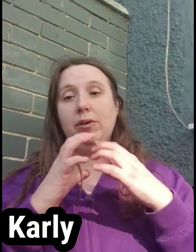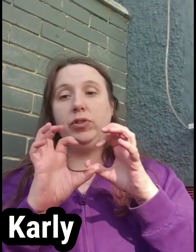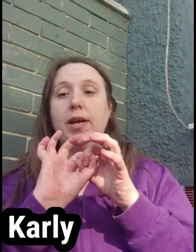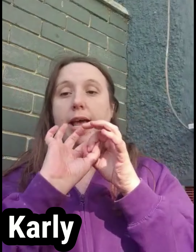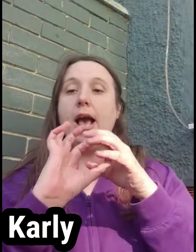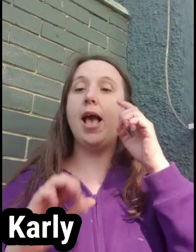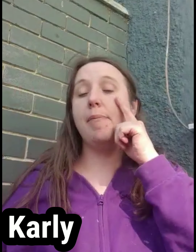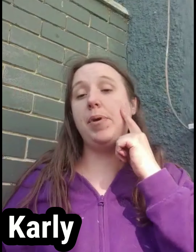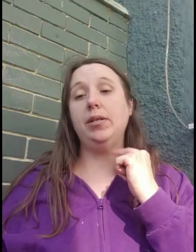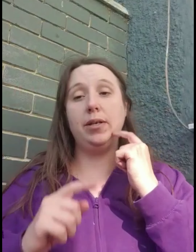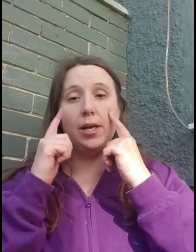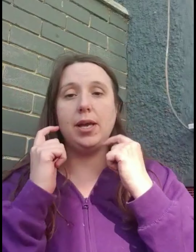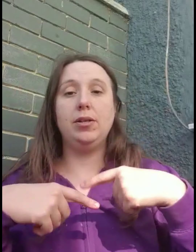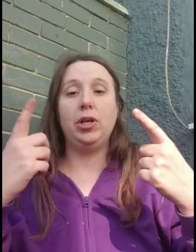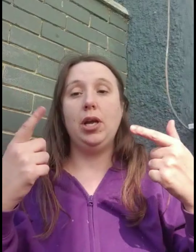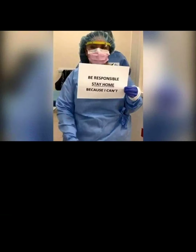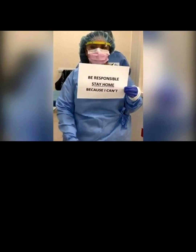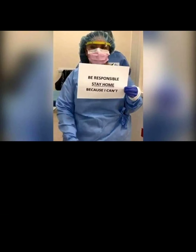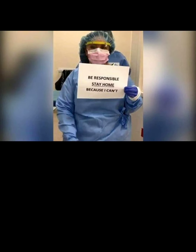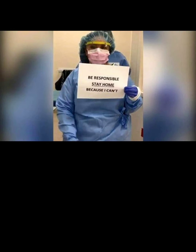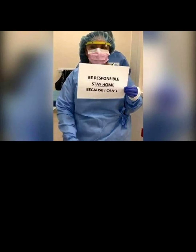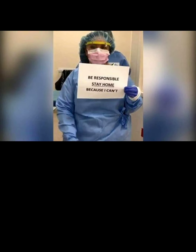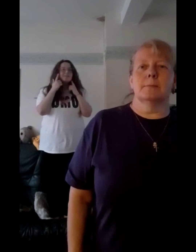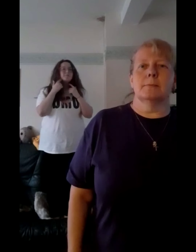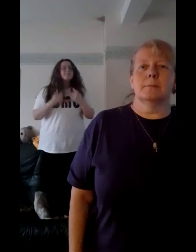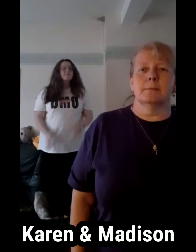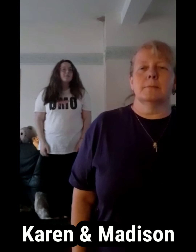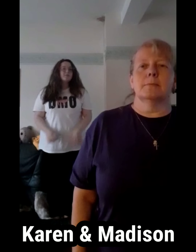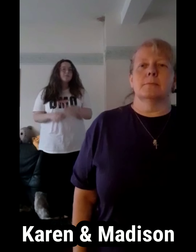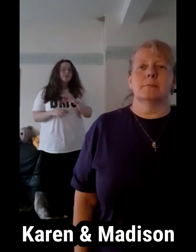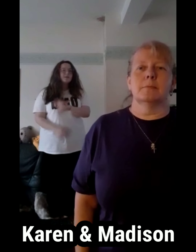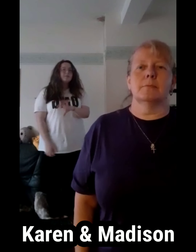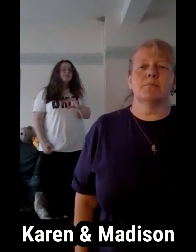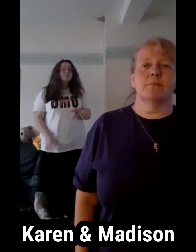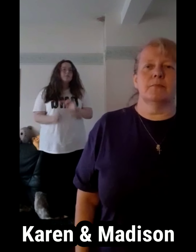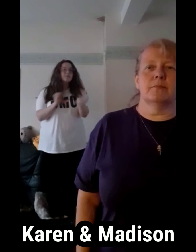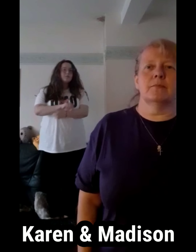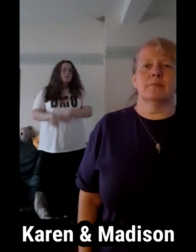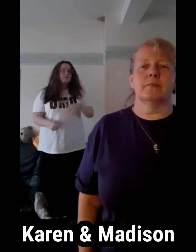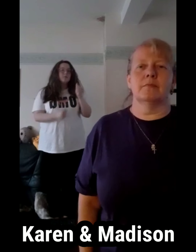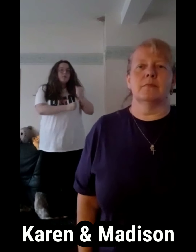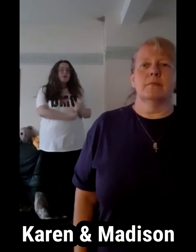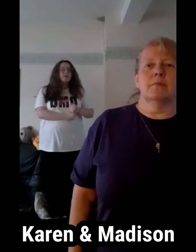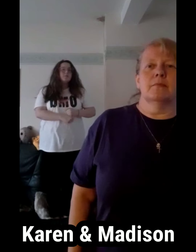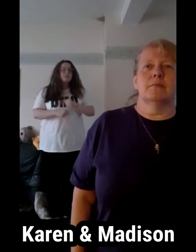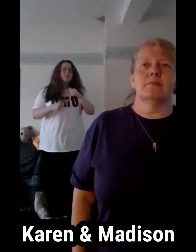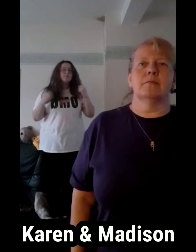we'll cry happy tears So the nations turn their swords into plushes